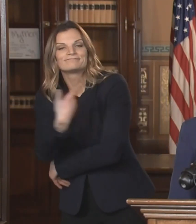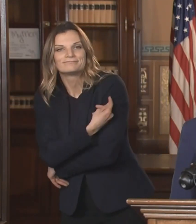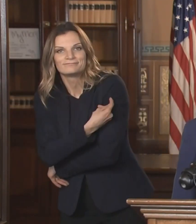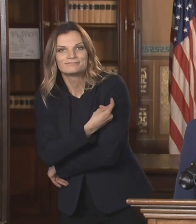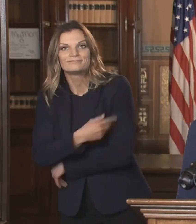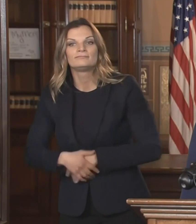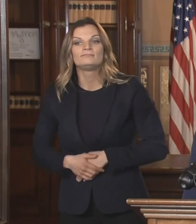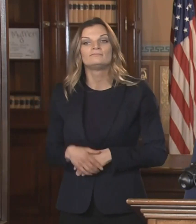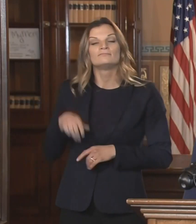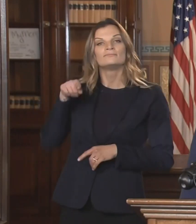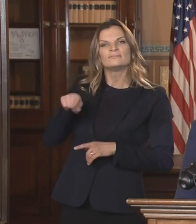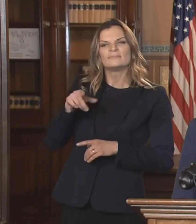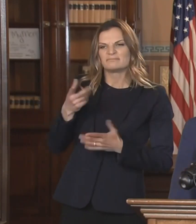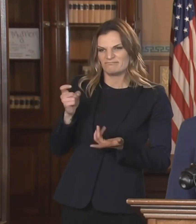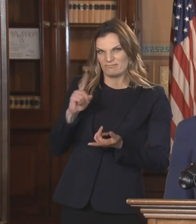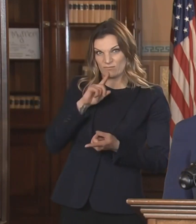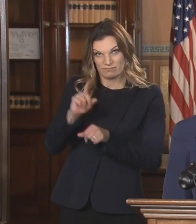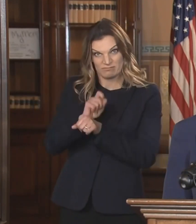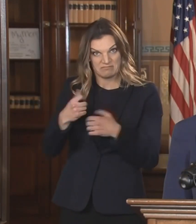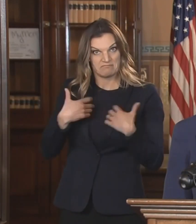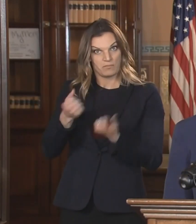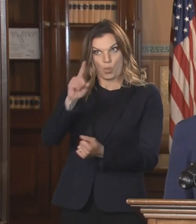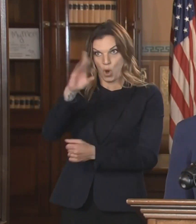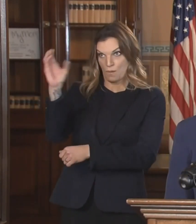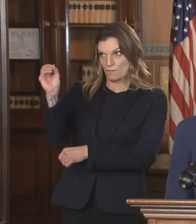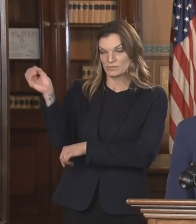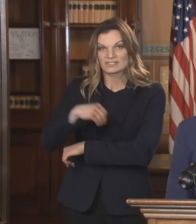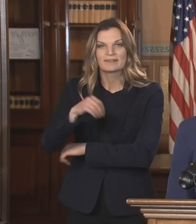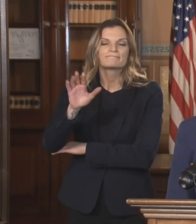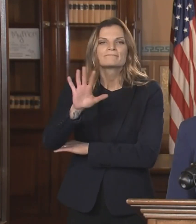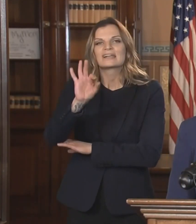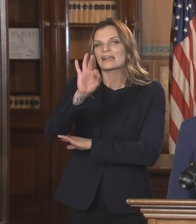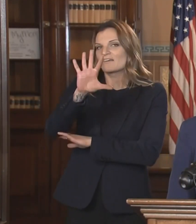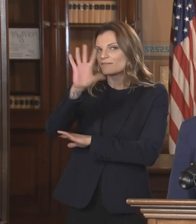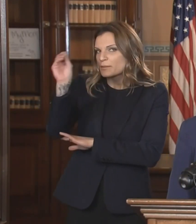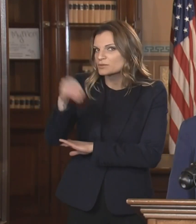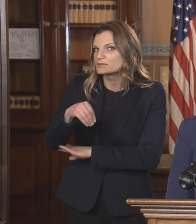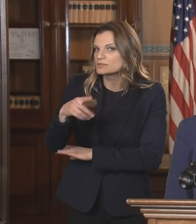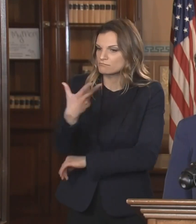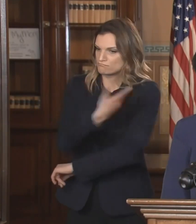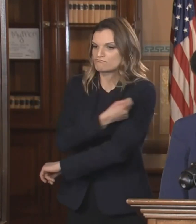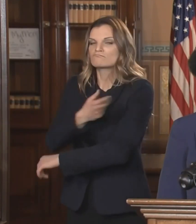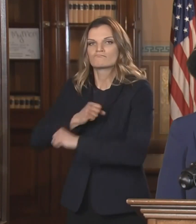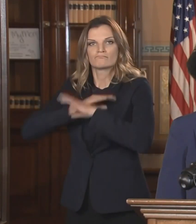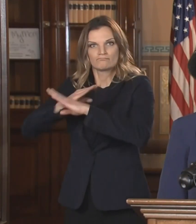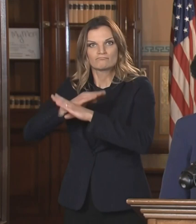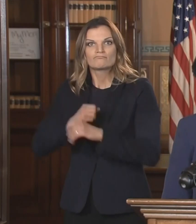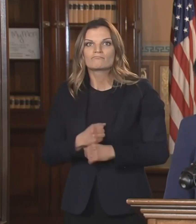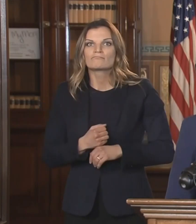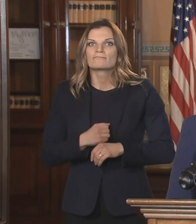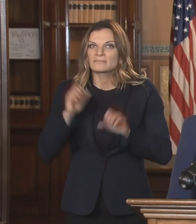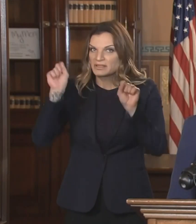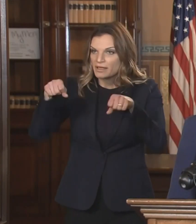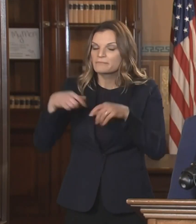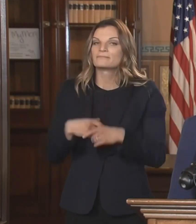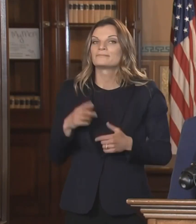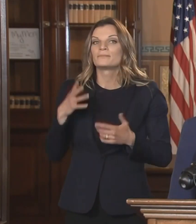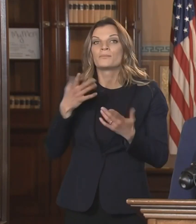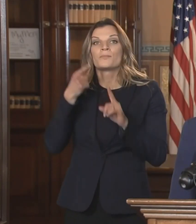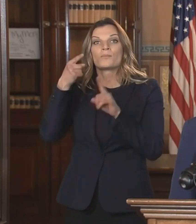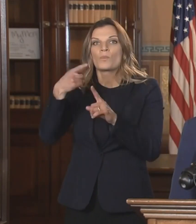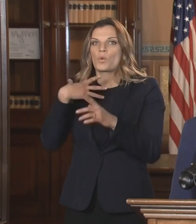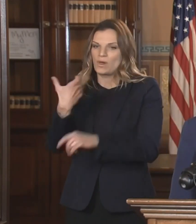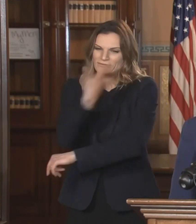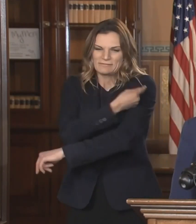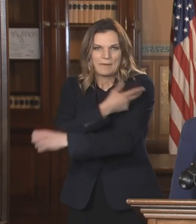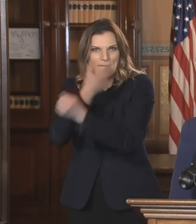95% effective, and it will be important that we can vaccinate as many people as possible. So overall, as the governor